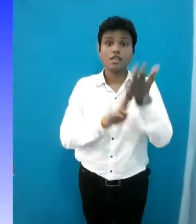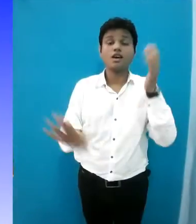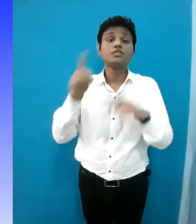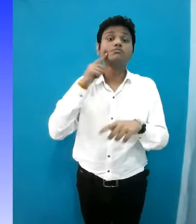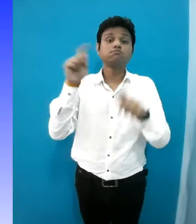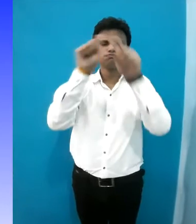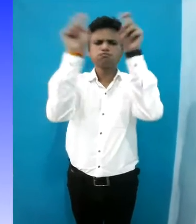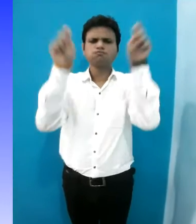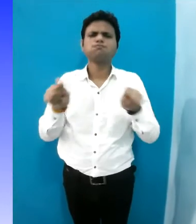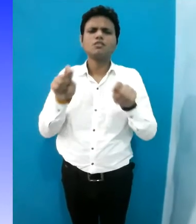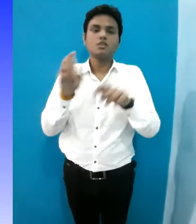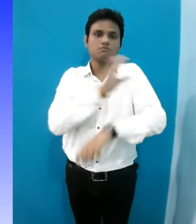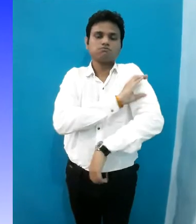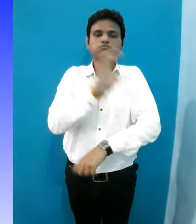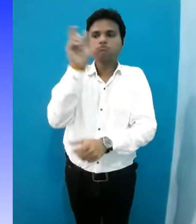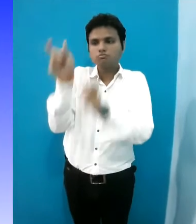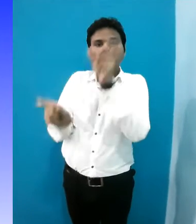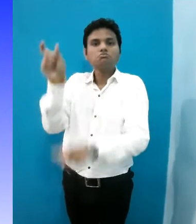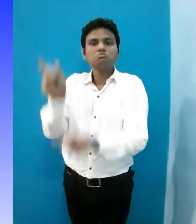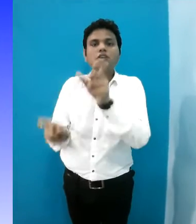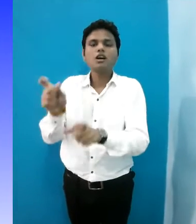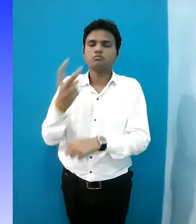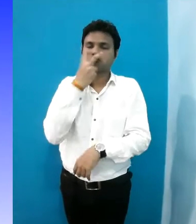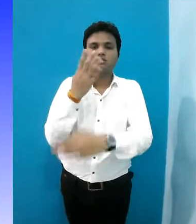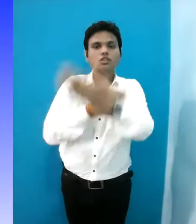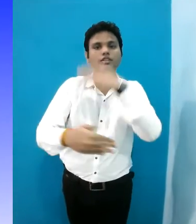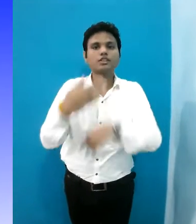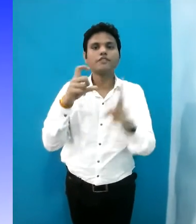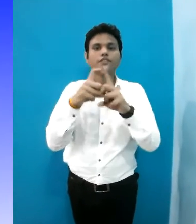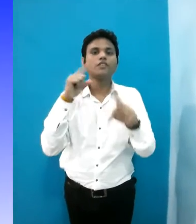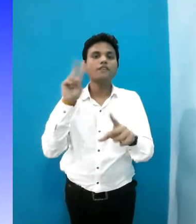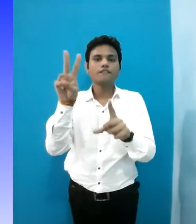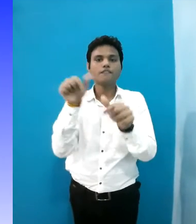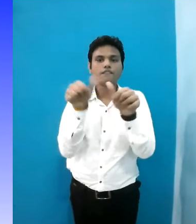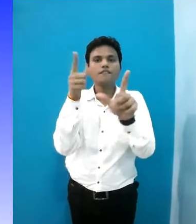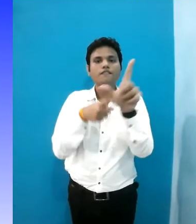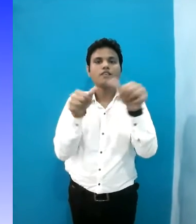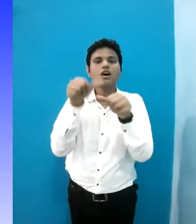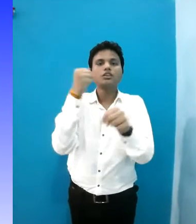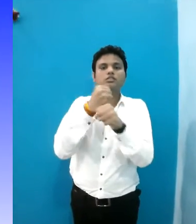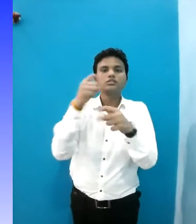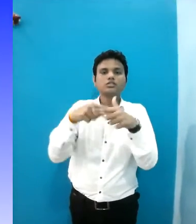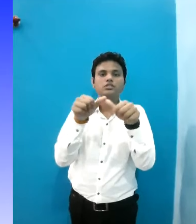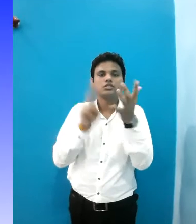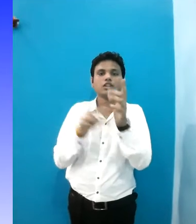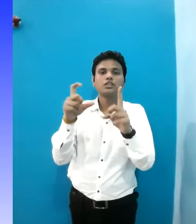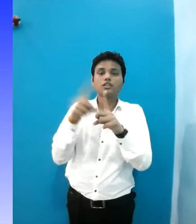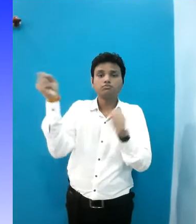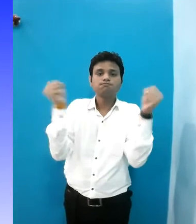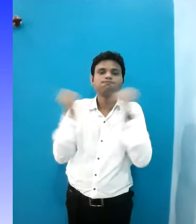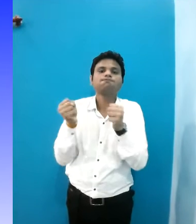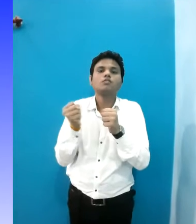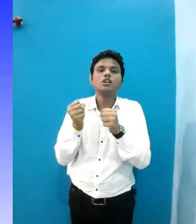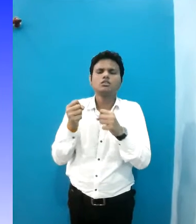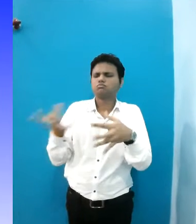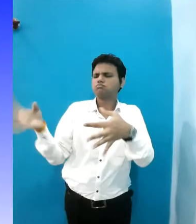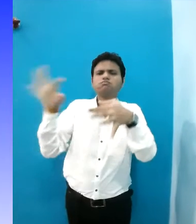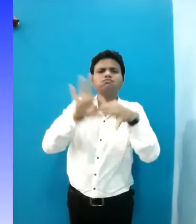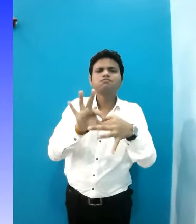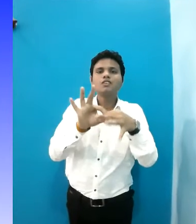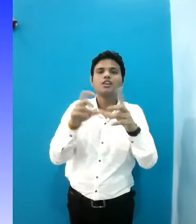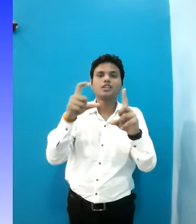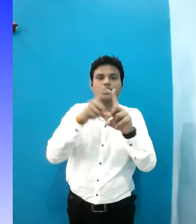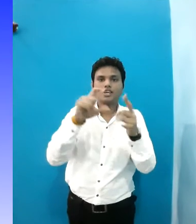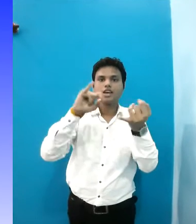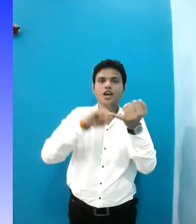National Institute for the Empowerment of Persons with Visual Disabilities, Divyangjan Dehradun, in association with